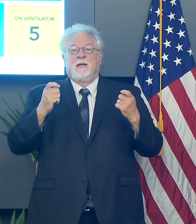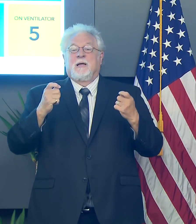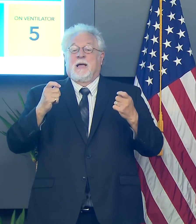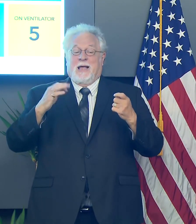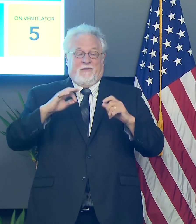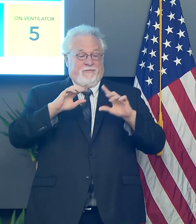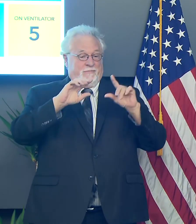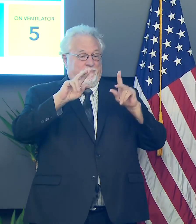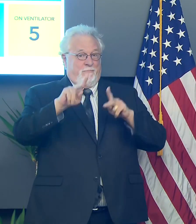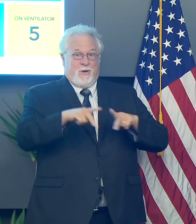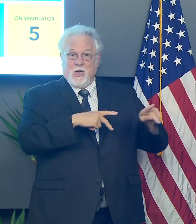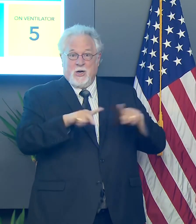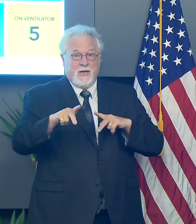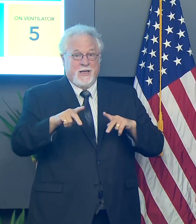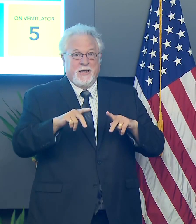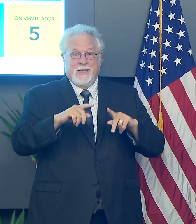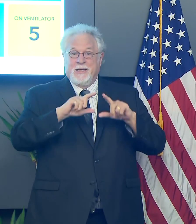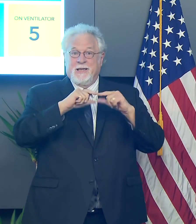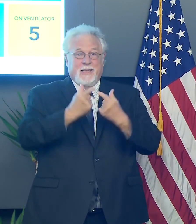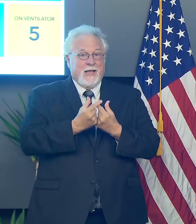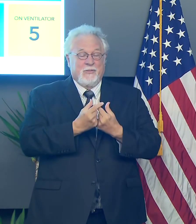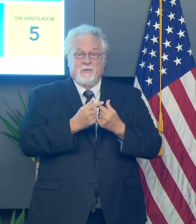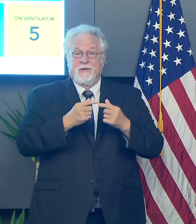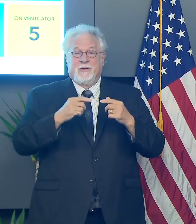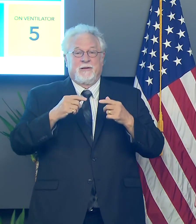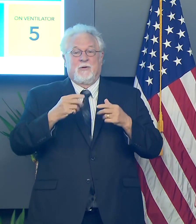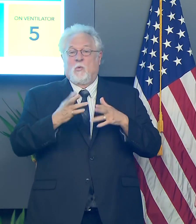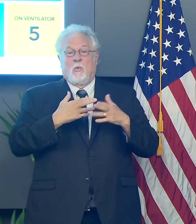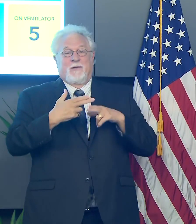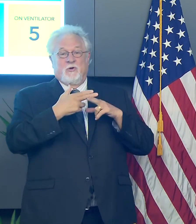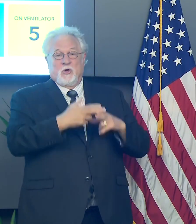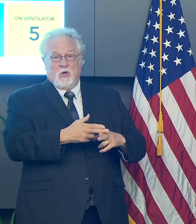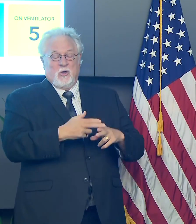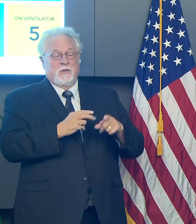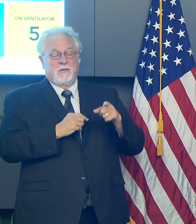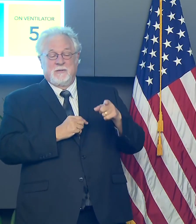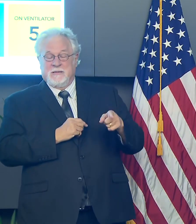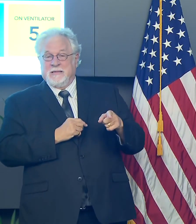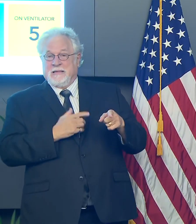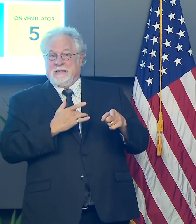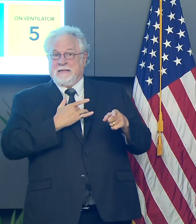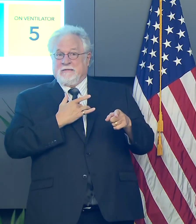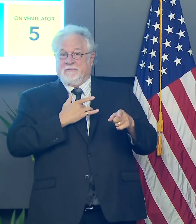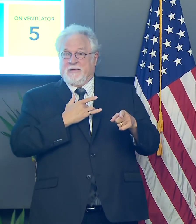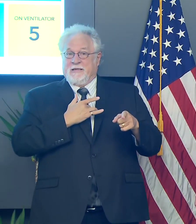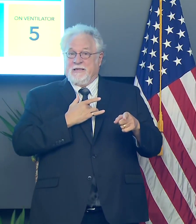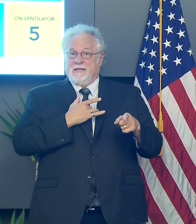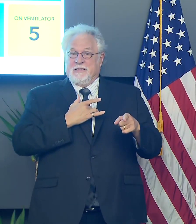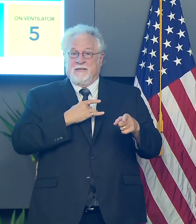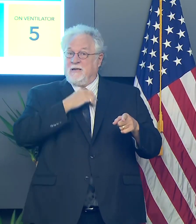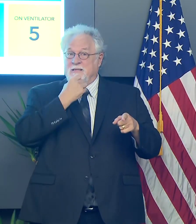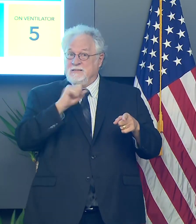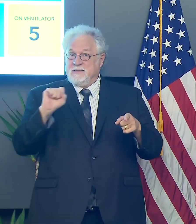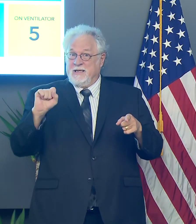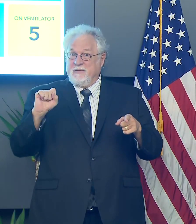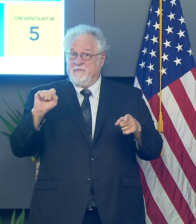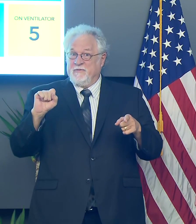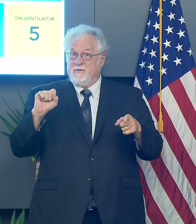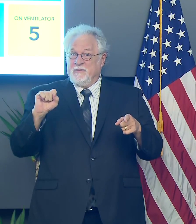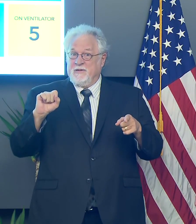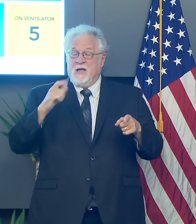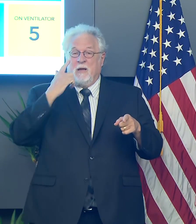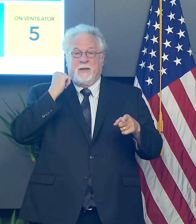gathering, a party, whatever you might want to call it, where you have any reason to believe that, uh, it will be unsafe, um,